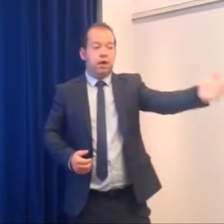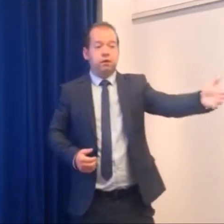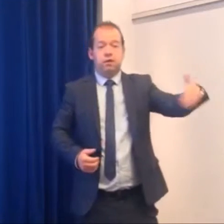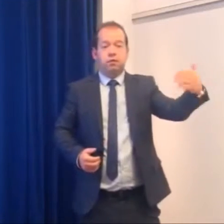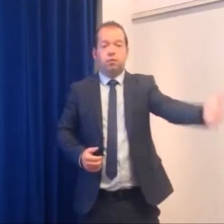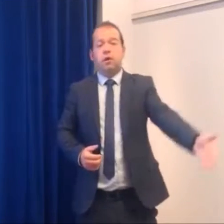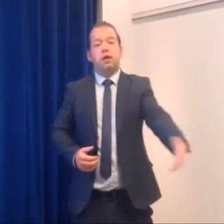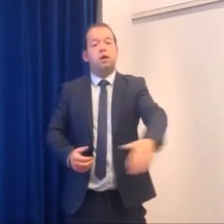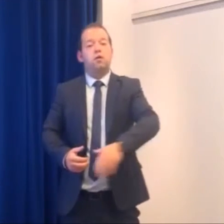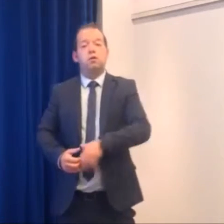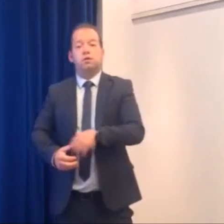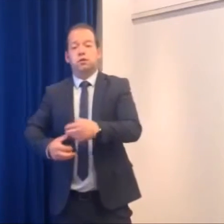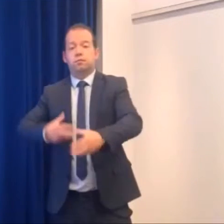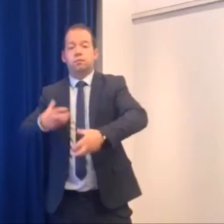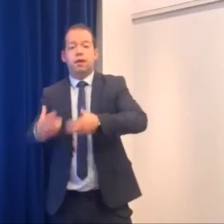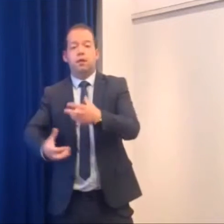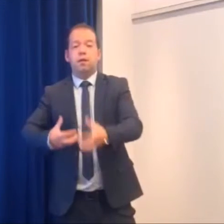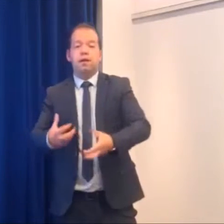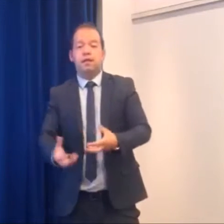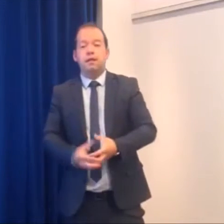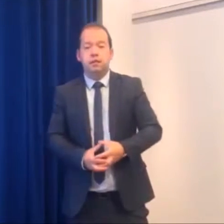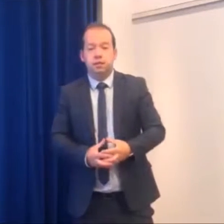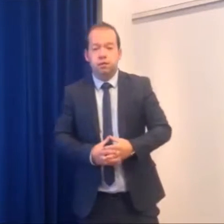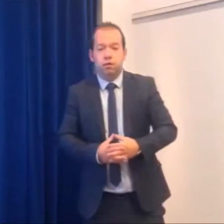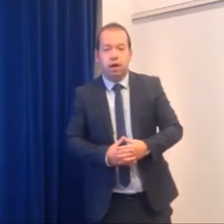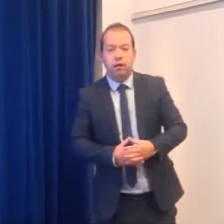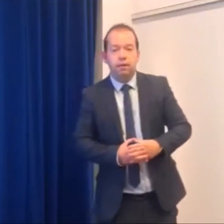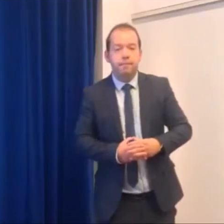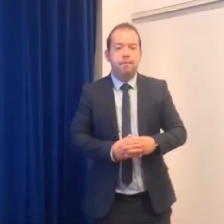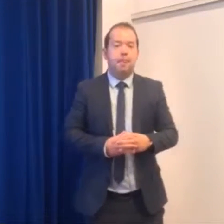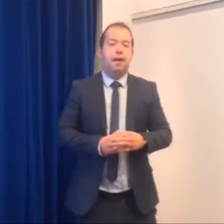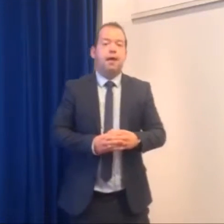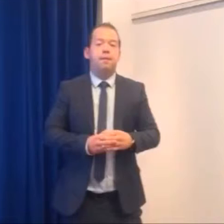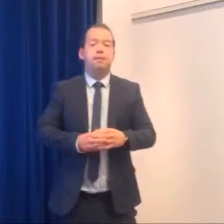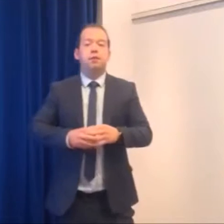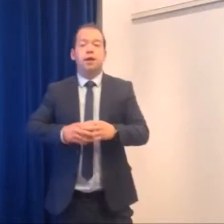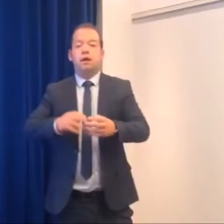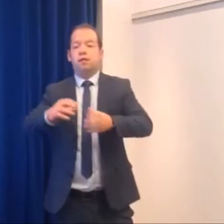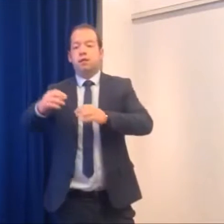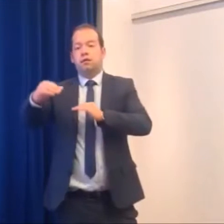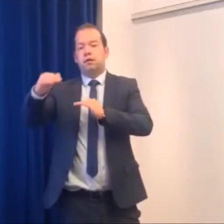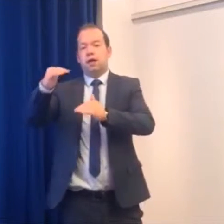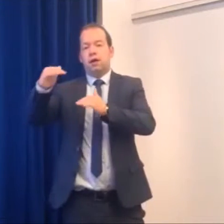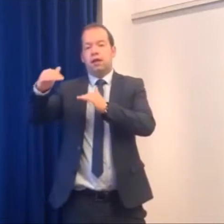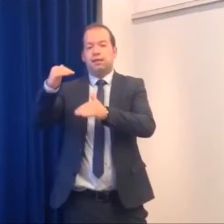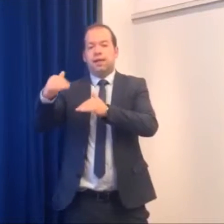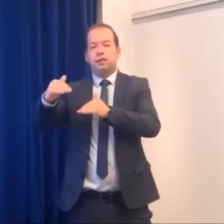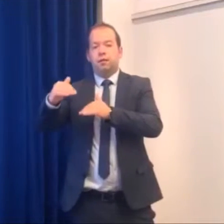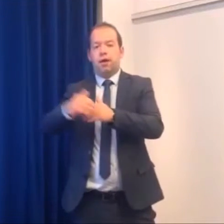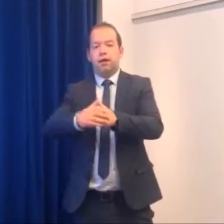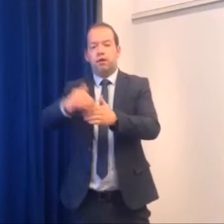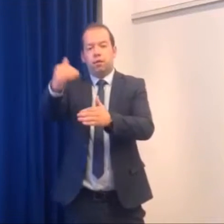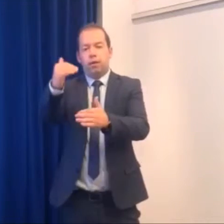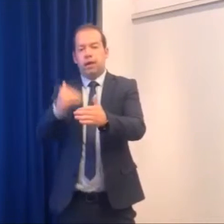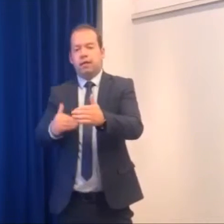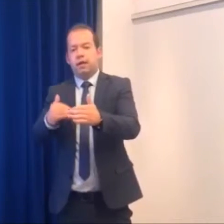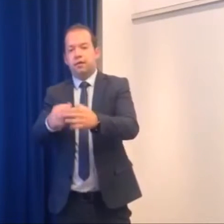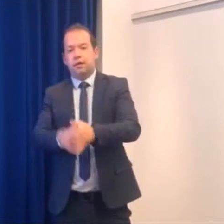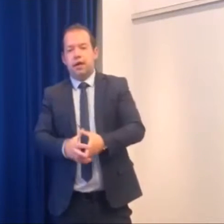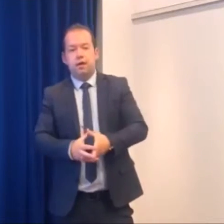well going those brilliant clothes just picking up little things that he's doing well and so then obviously kind of accept your break you know we're breaking down the day